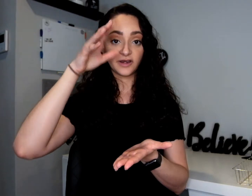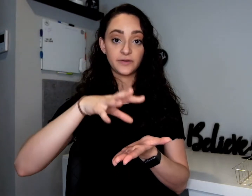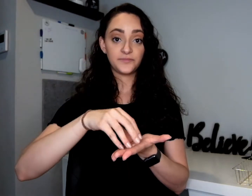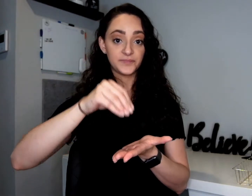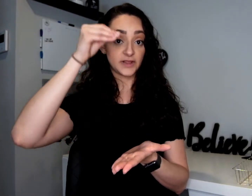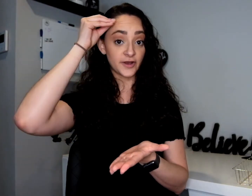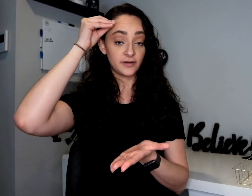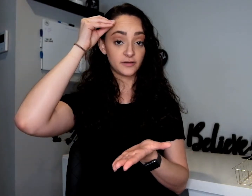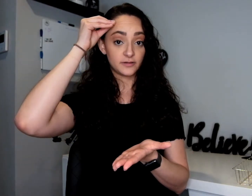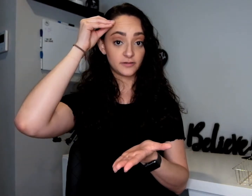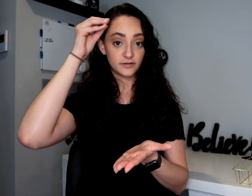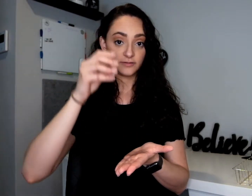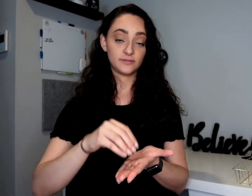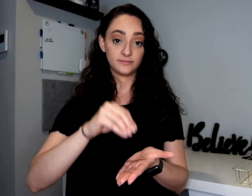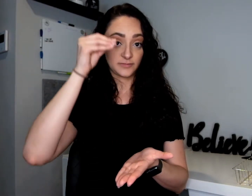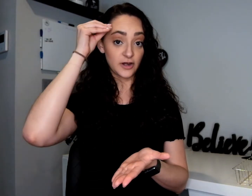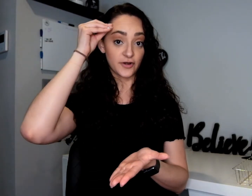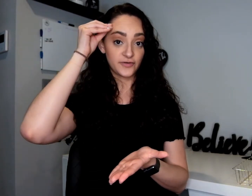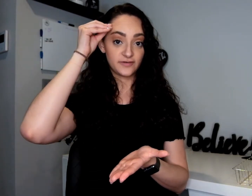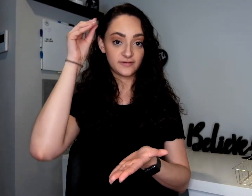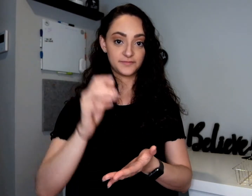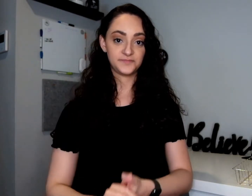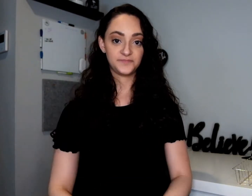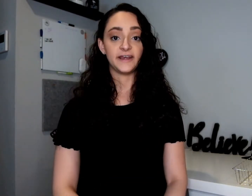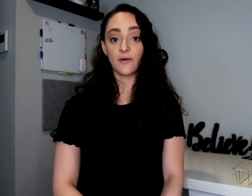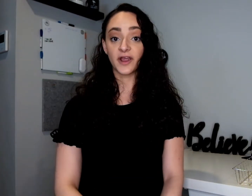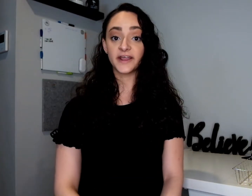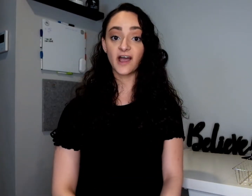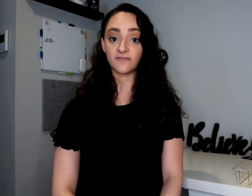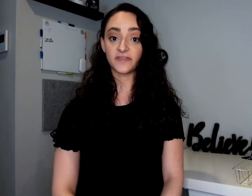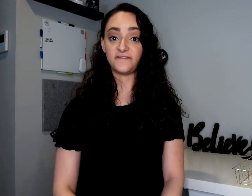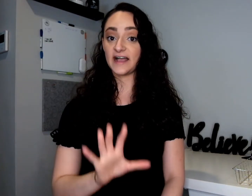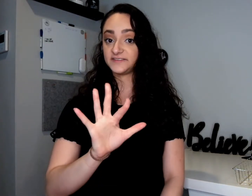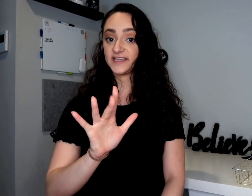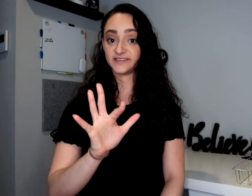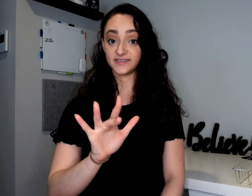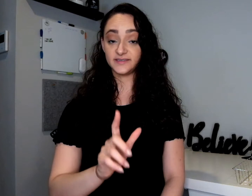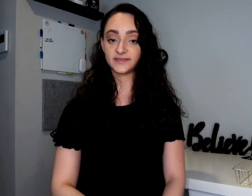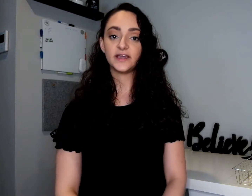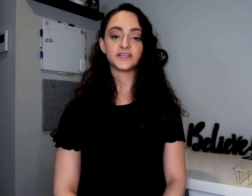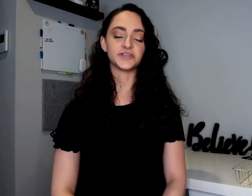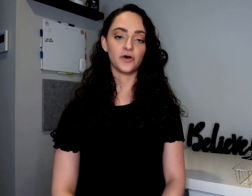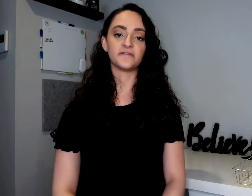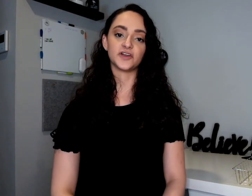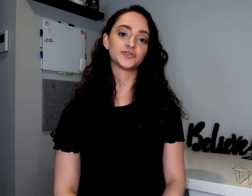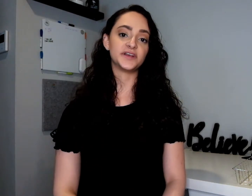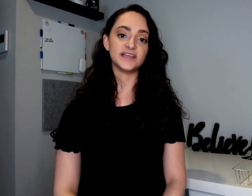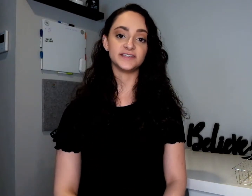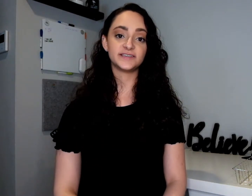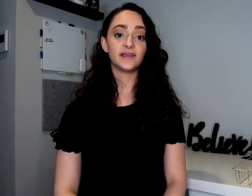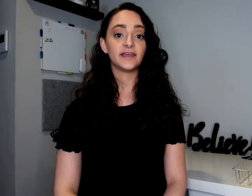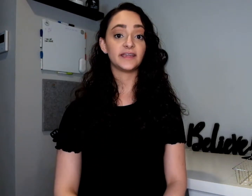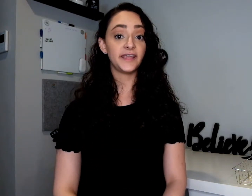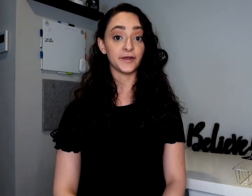Learn. Learn. Learn. Now we're going to cover the five senses. So the first one is hear.